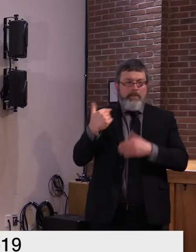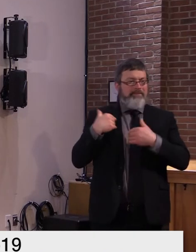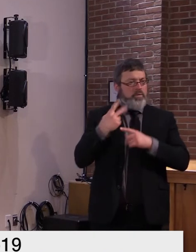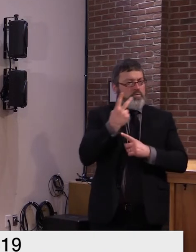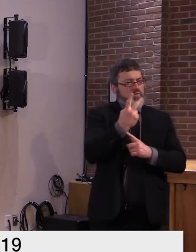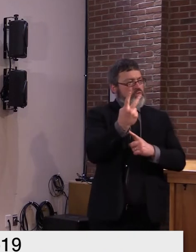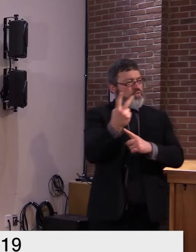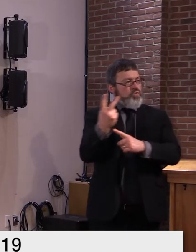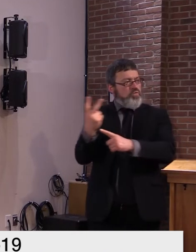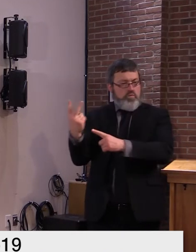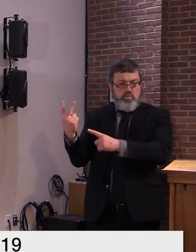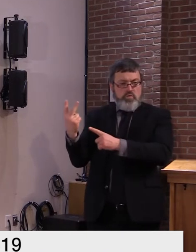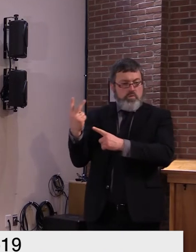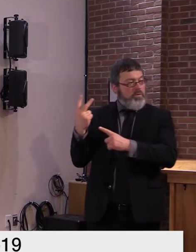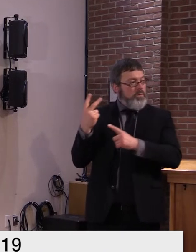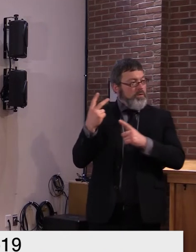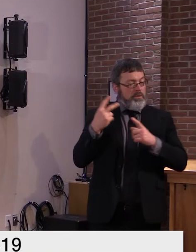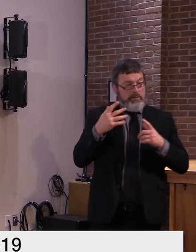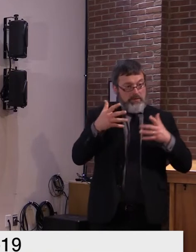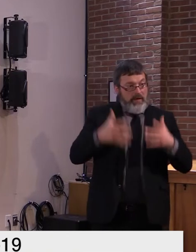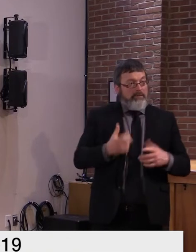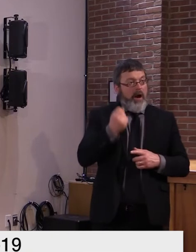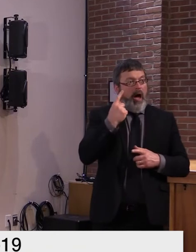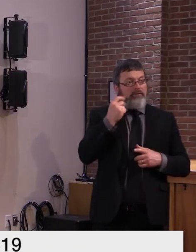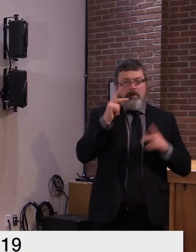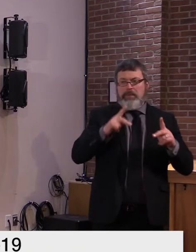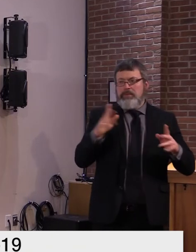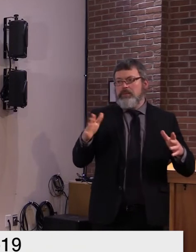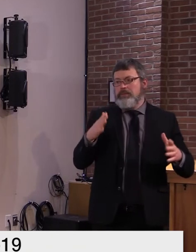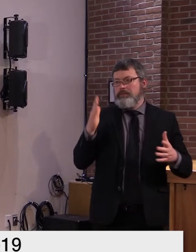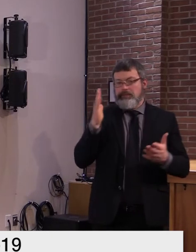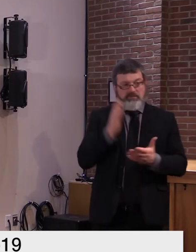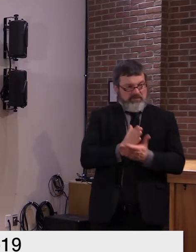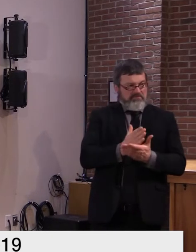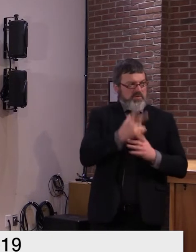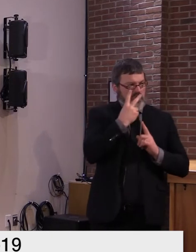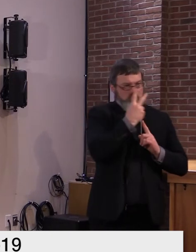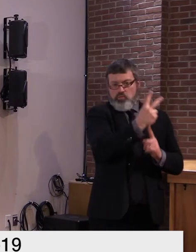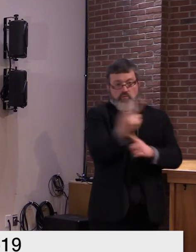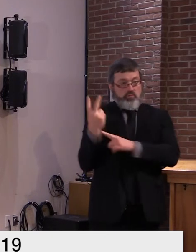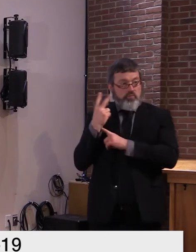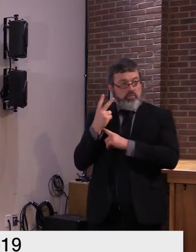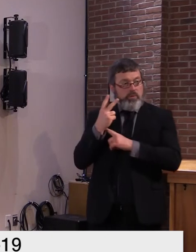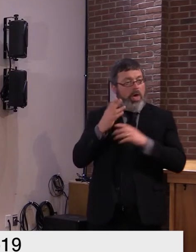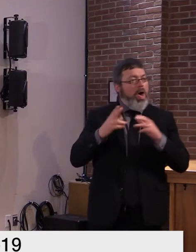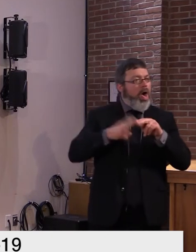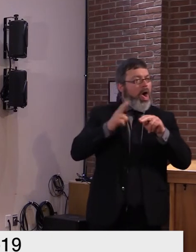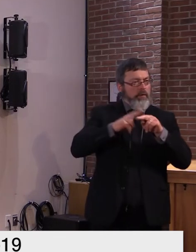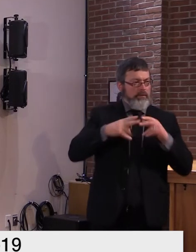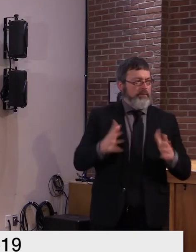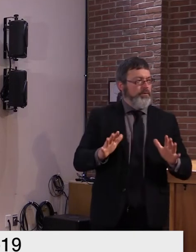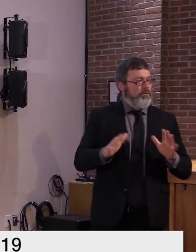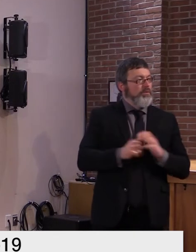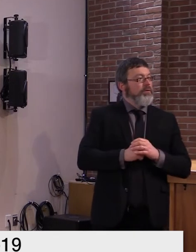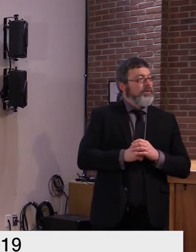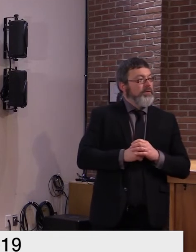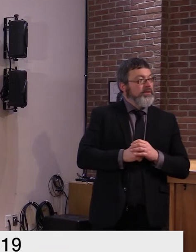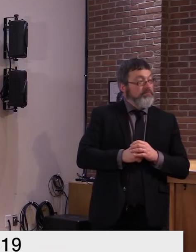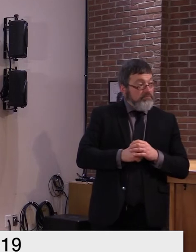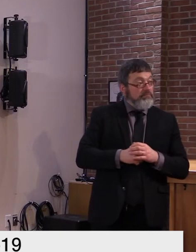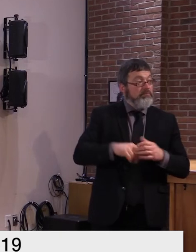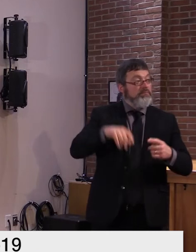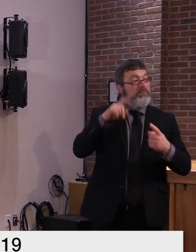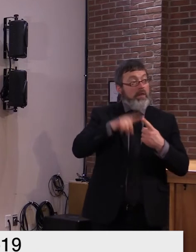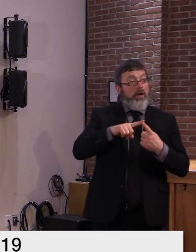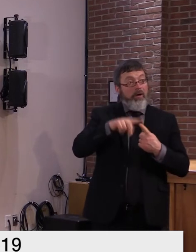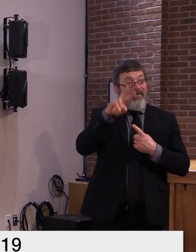queue and wallace allen hi i only have one question governor you have spoken